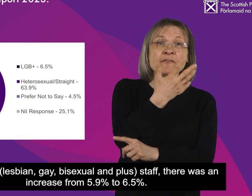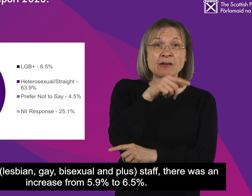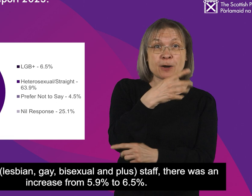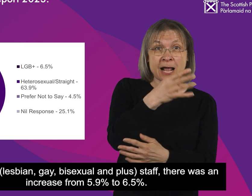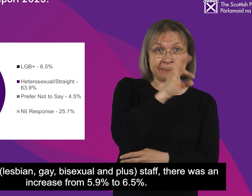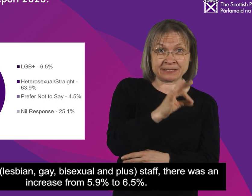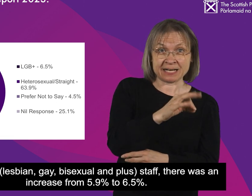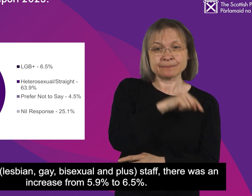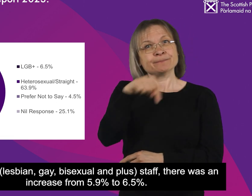6.5%.